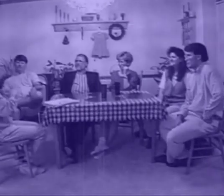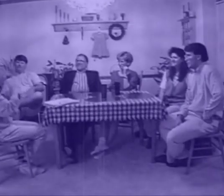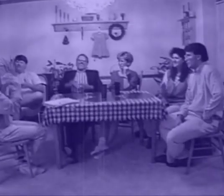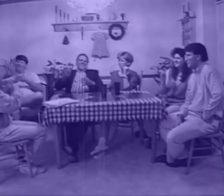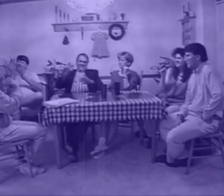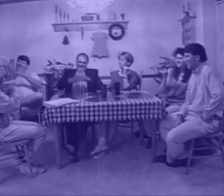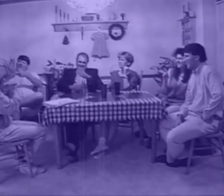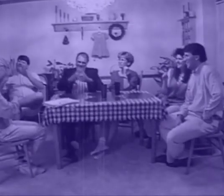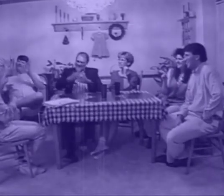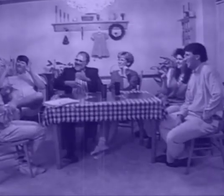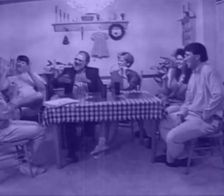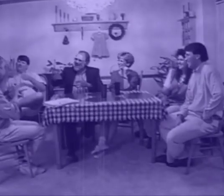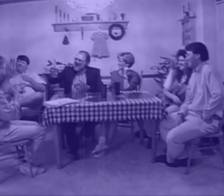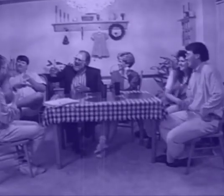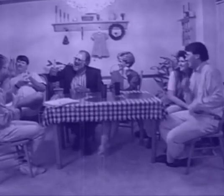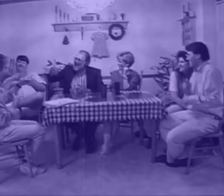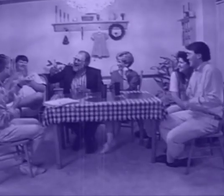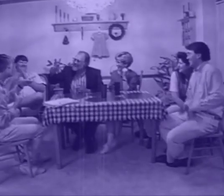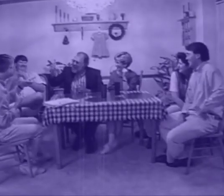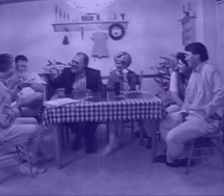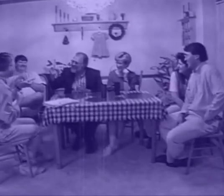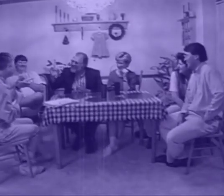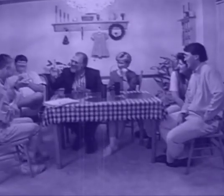for